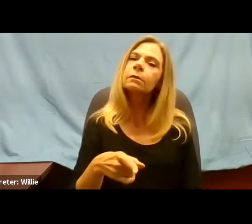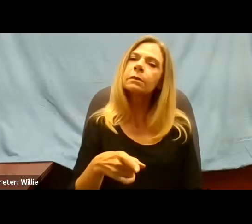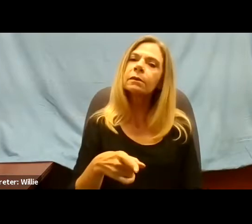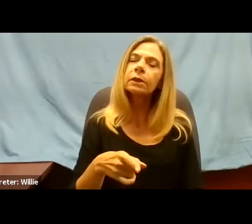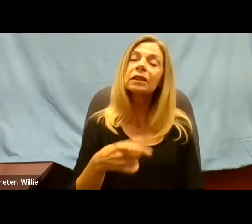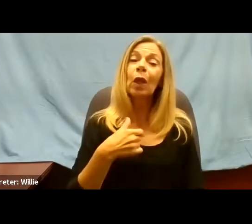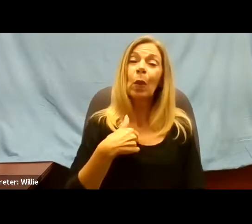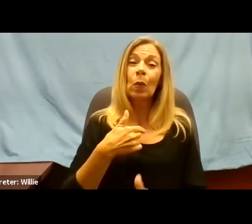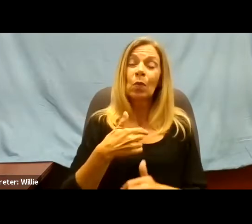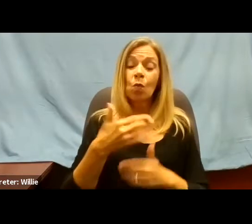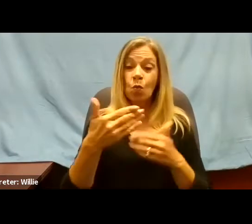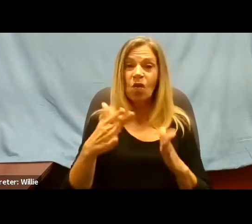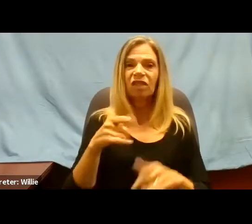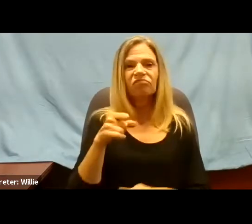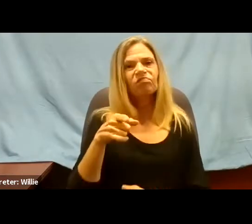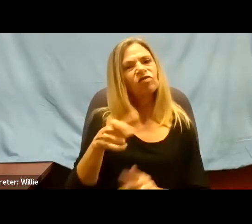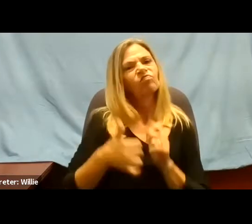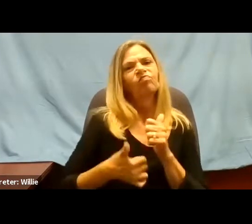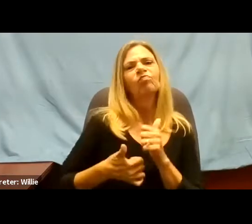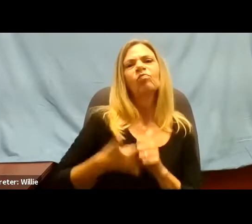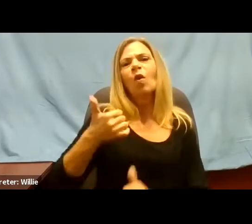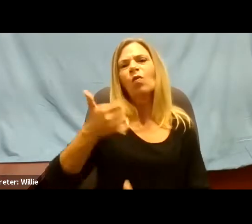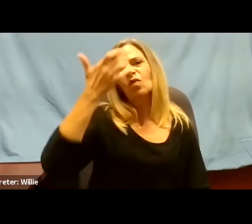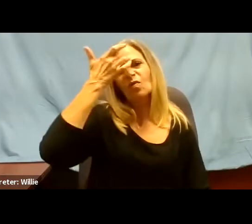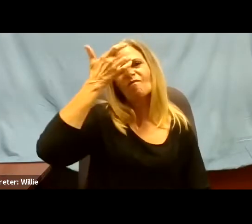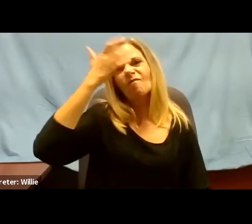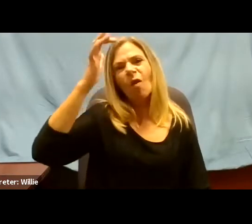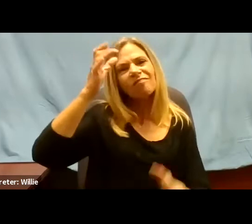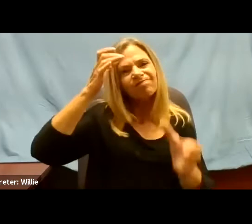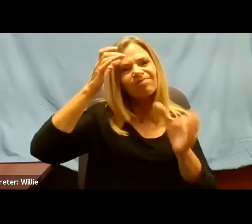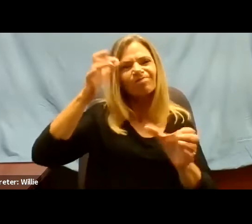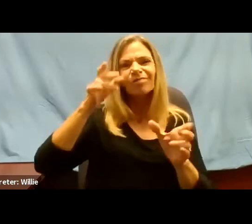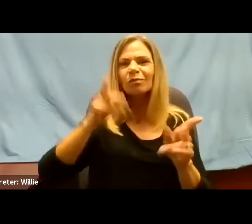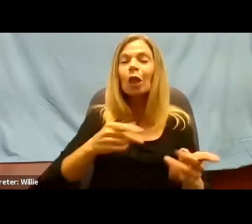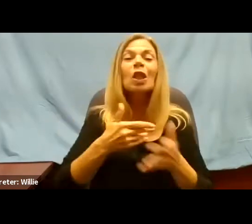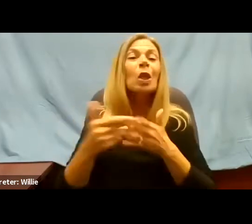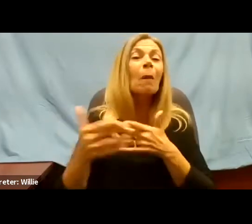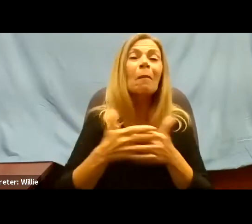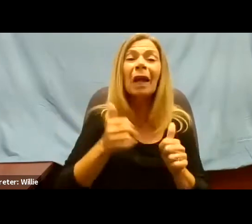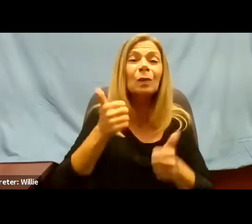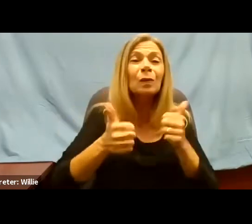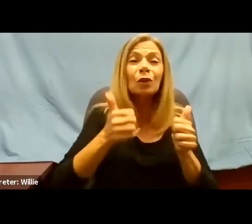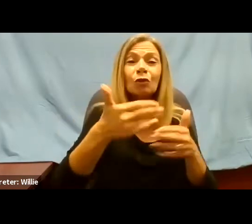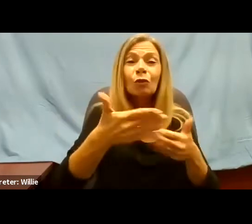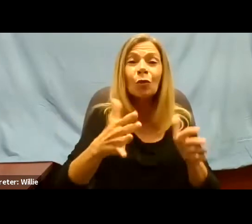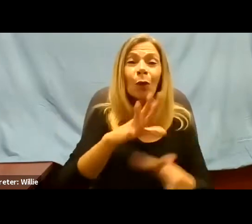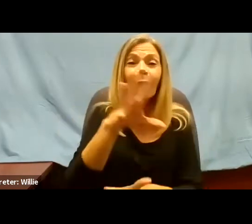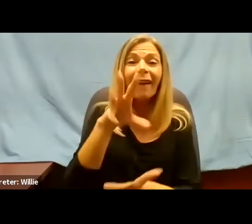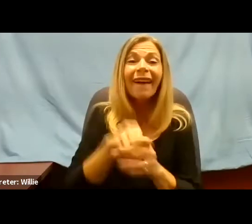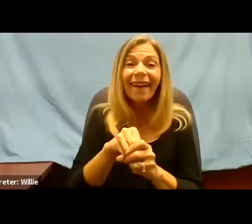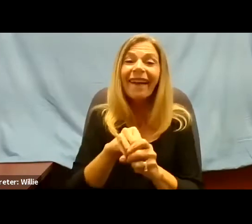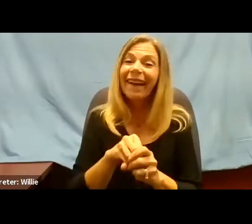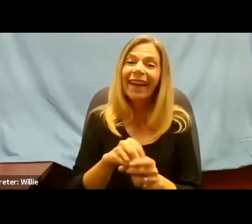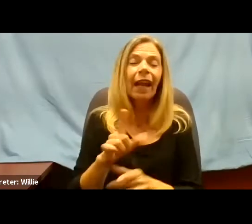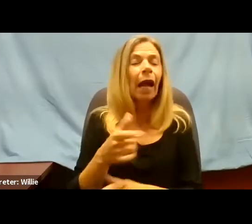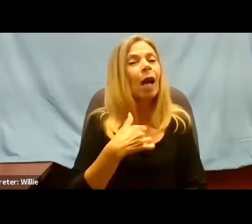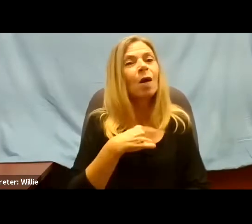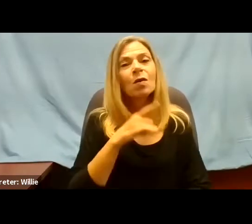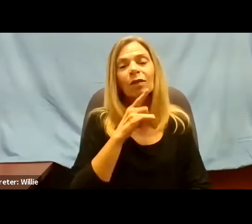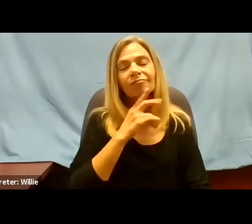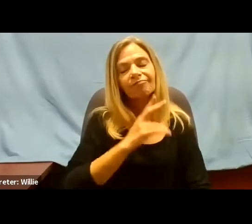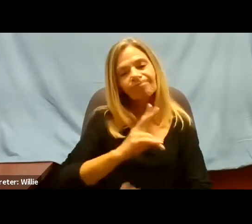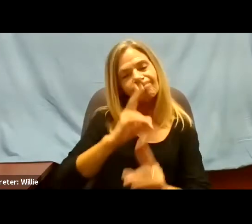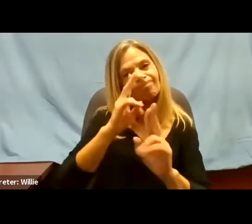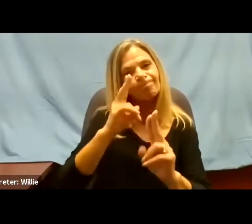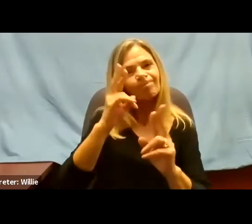room, no matter what room you are in. How's that? I admire her and respect her